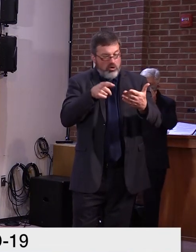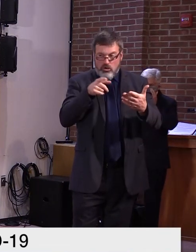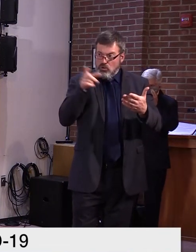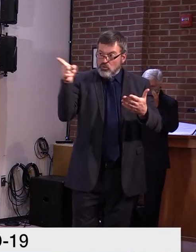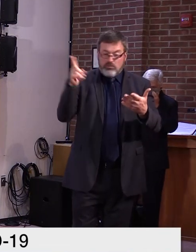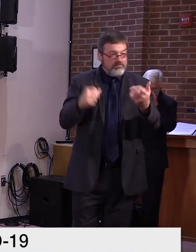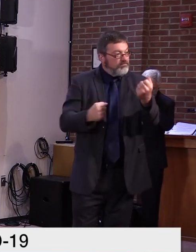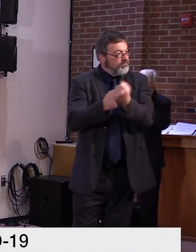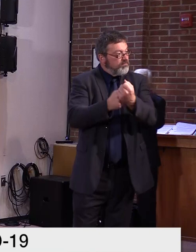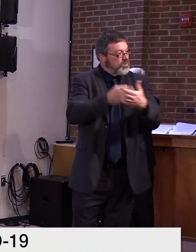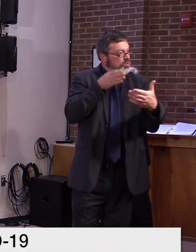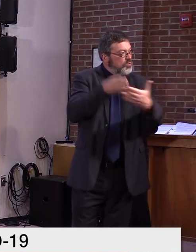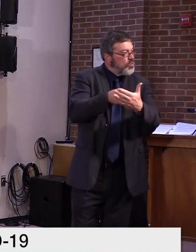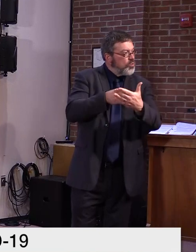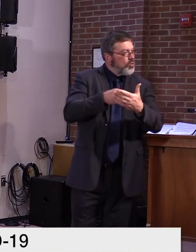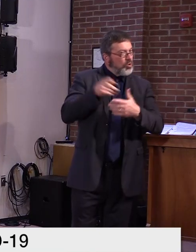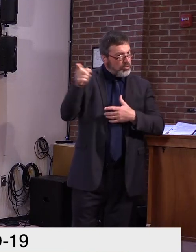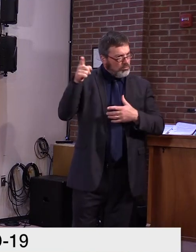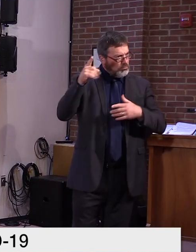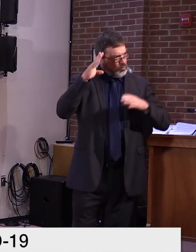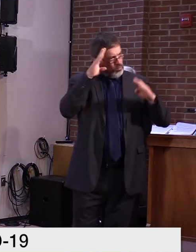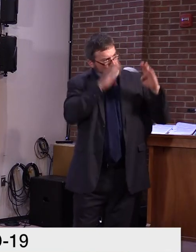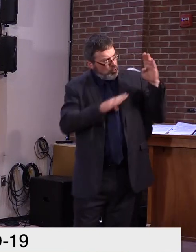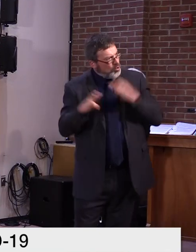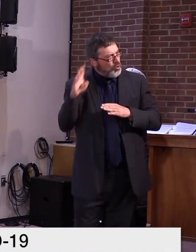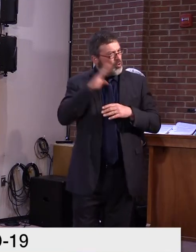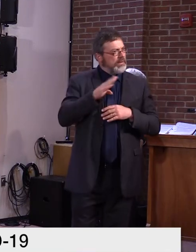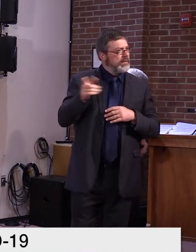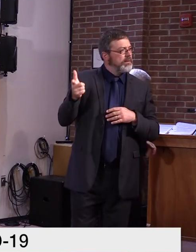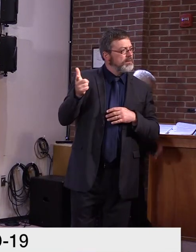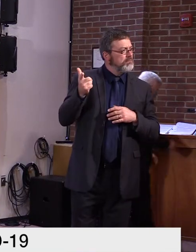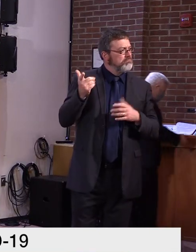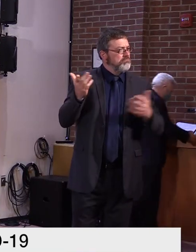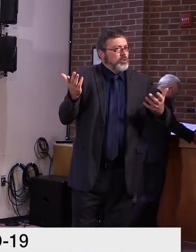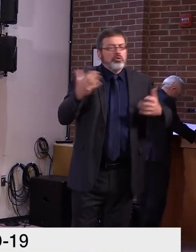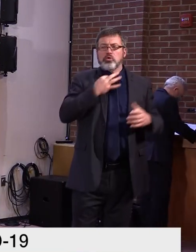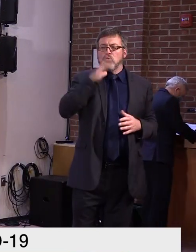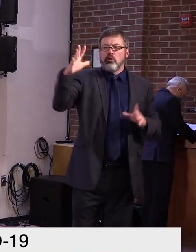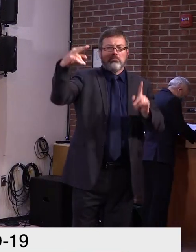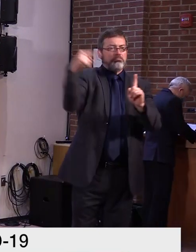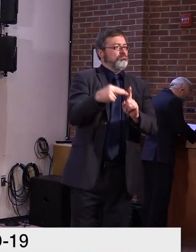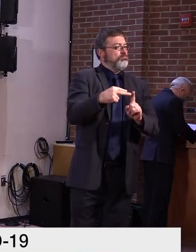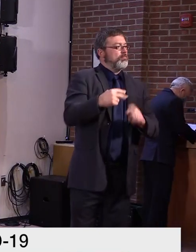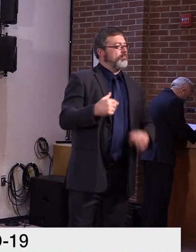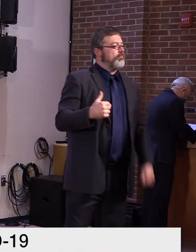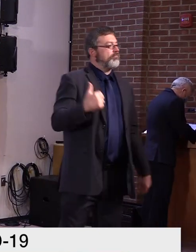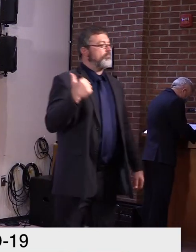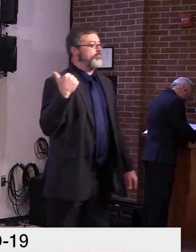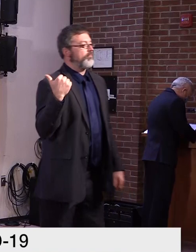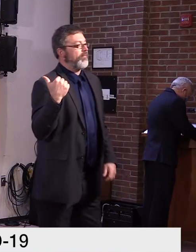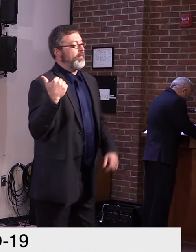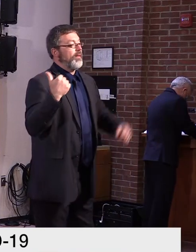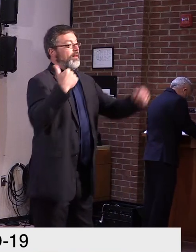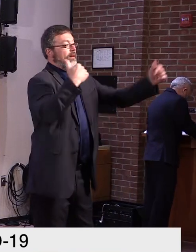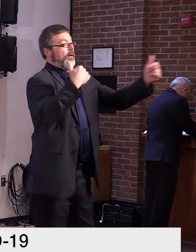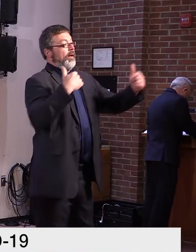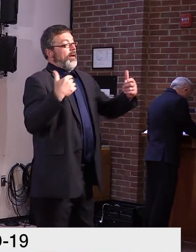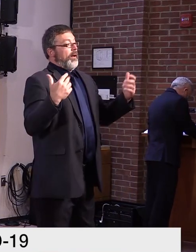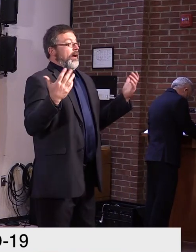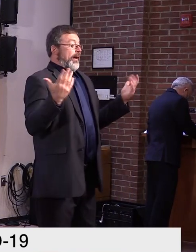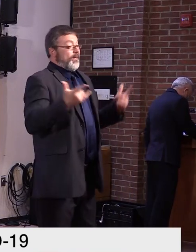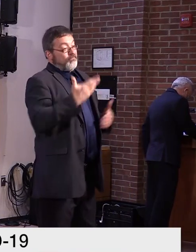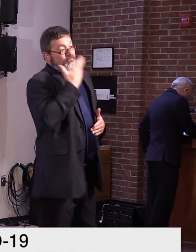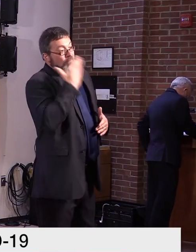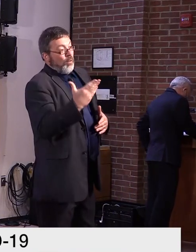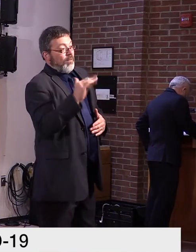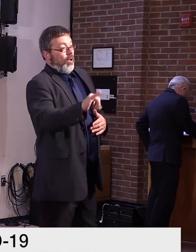concerns that are brought by members of your party? Yeah, no, thank you very much. I don't think it was brought by the party. I think they just happen